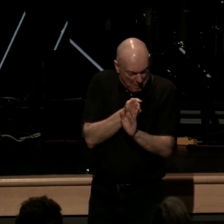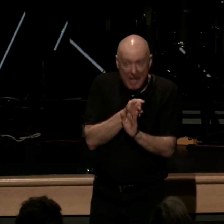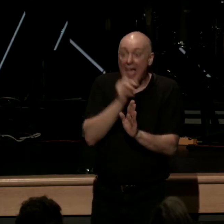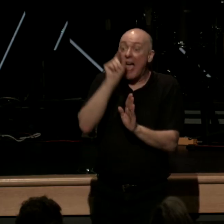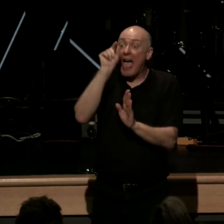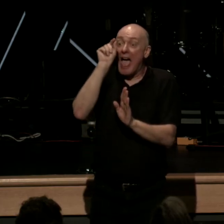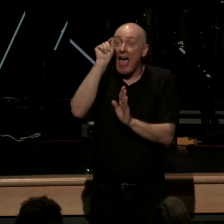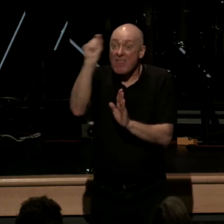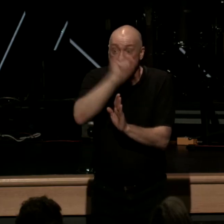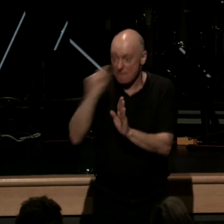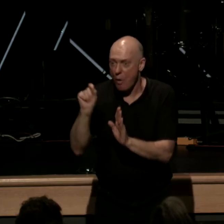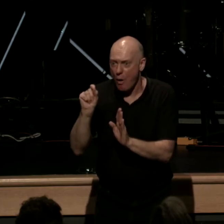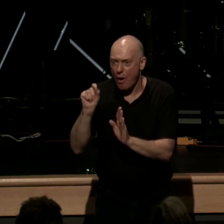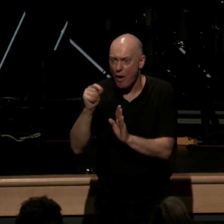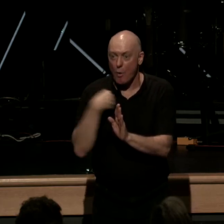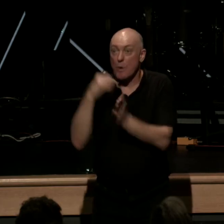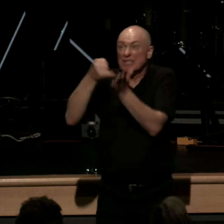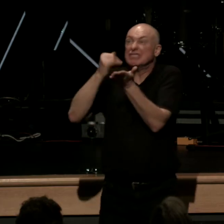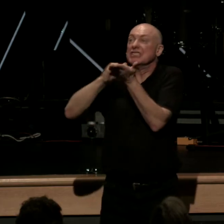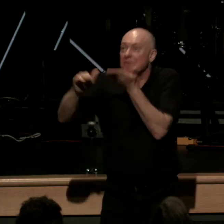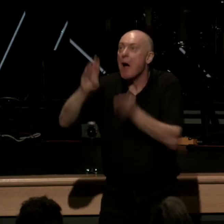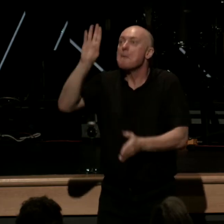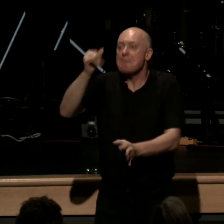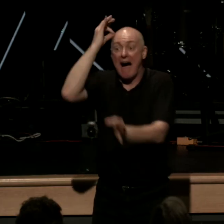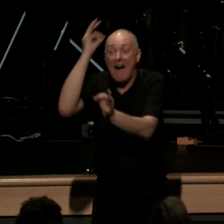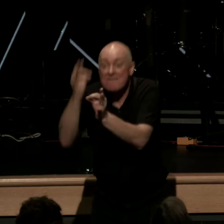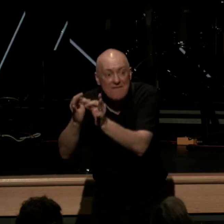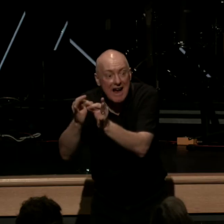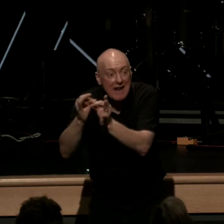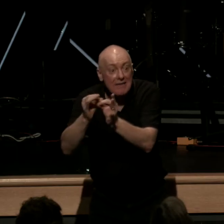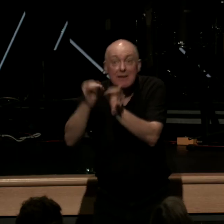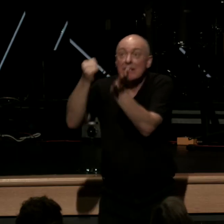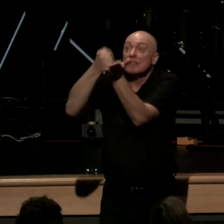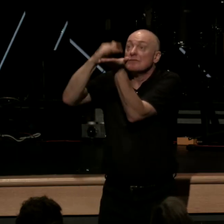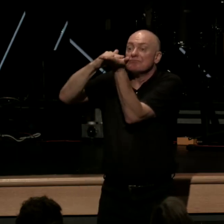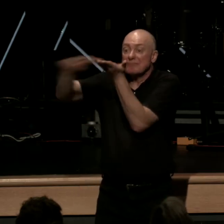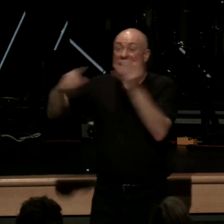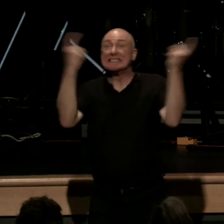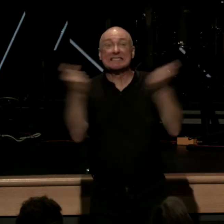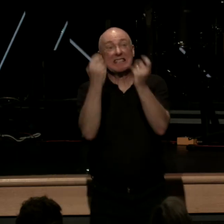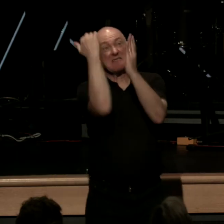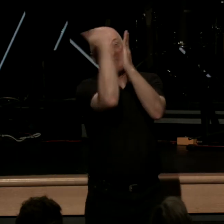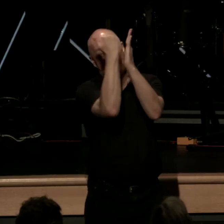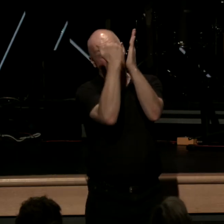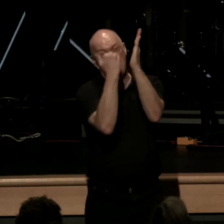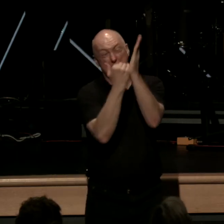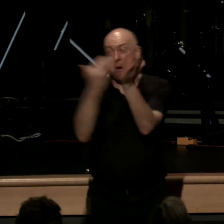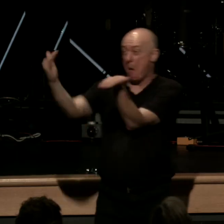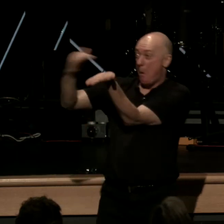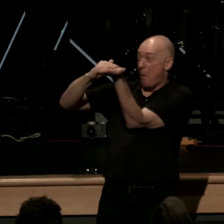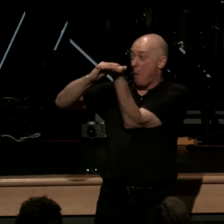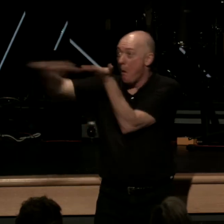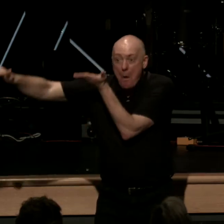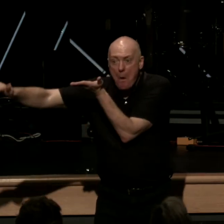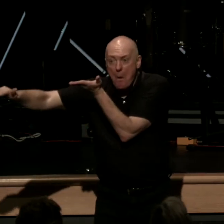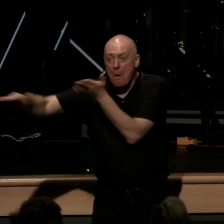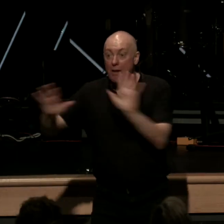we are justified by faith justification by faith the material principle of the Reformation why